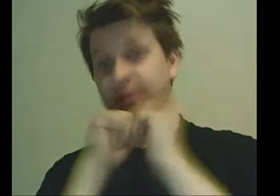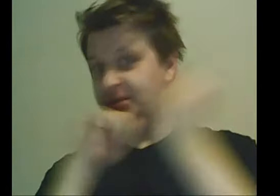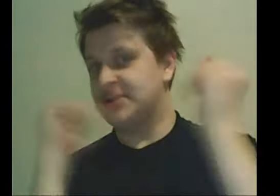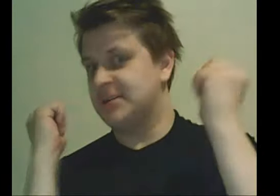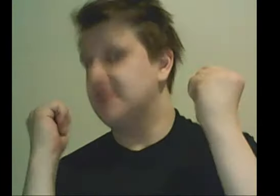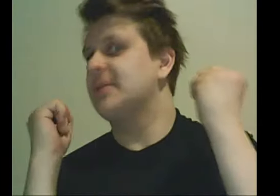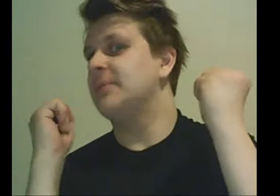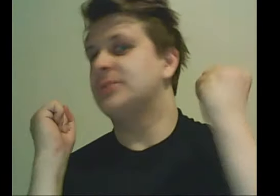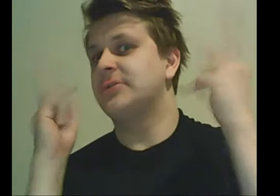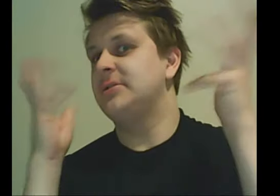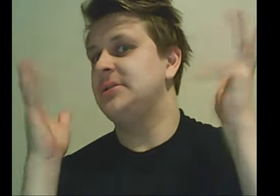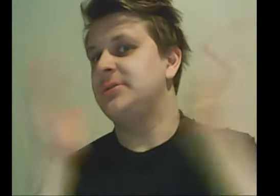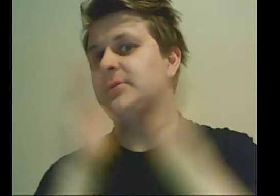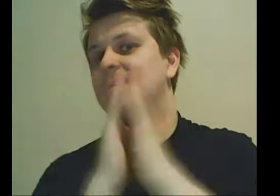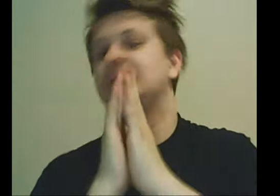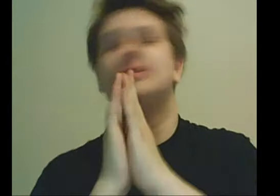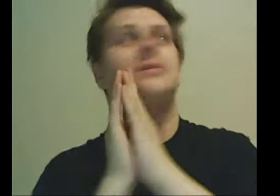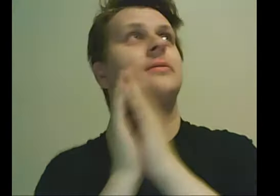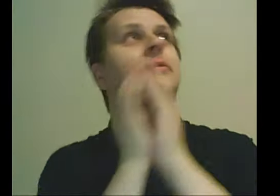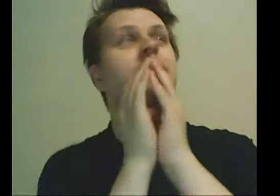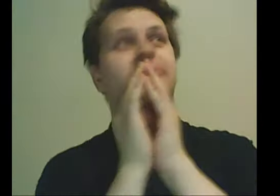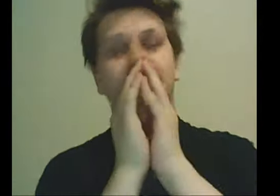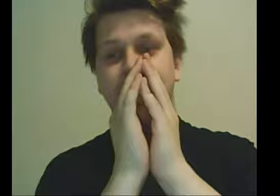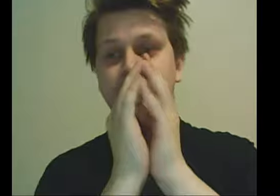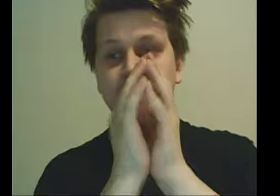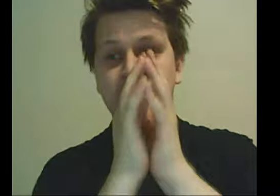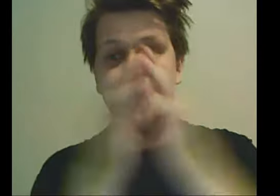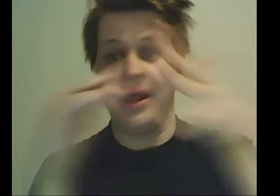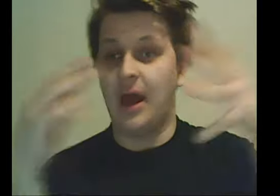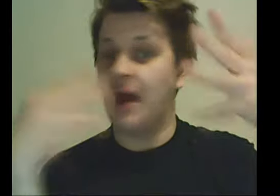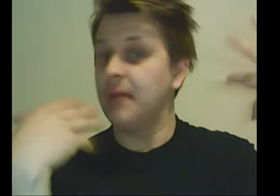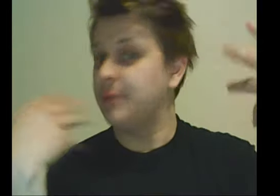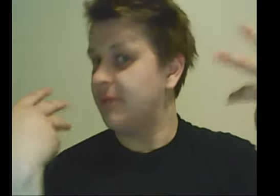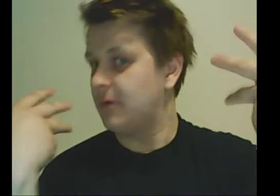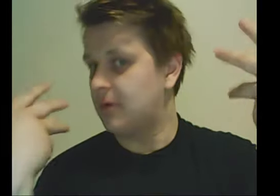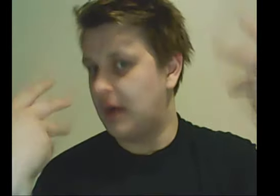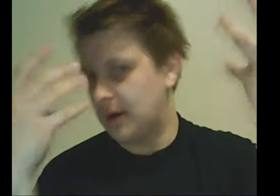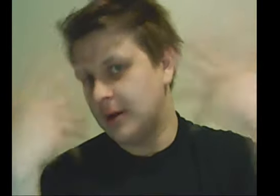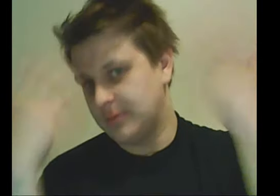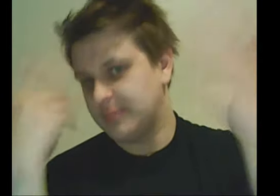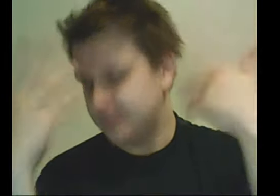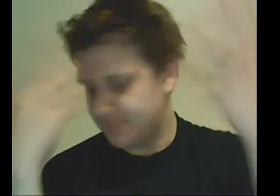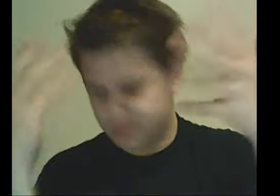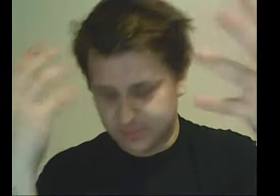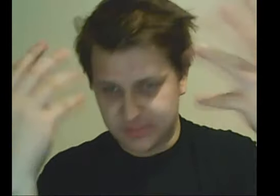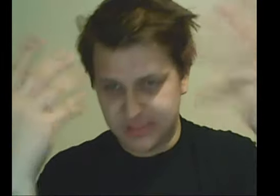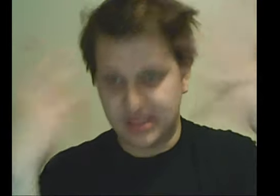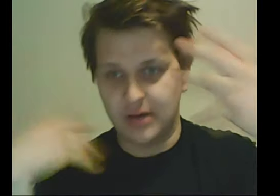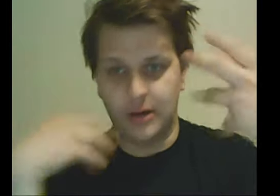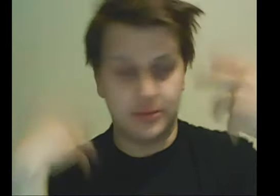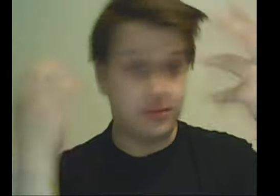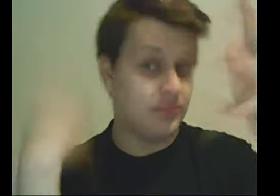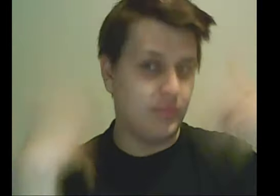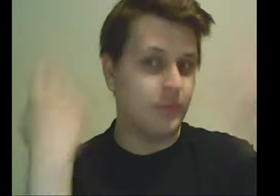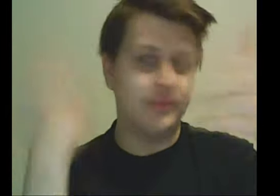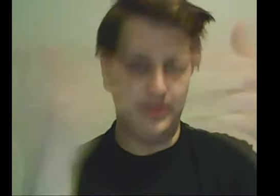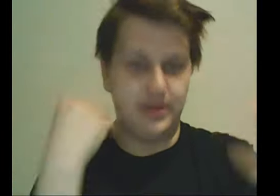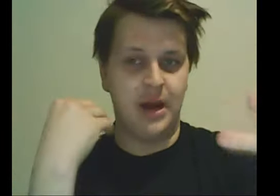that I'm currently doing, commentary off. And this vote will be up